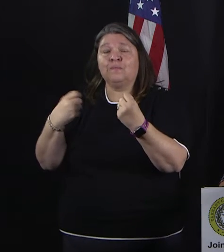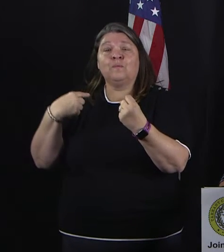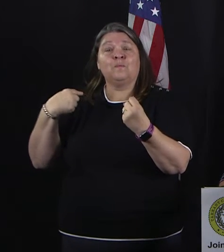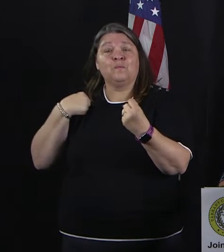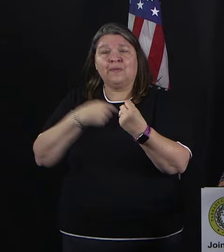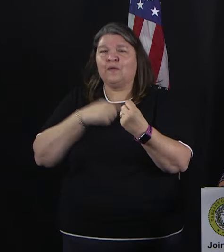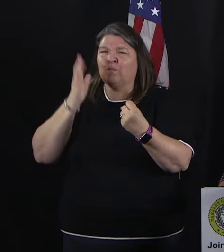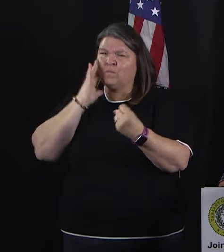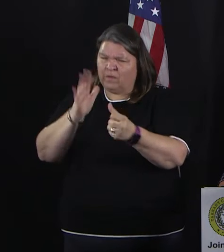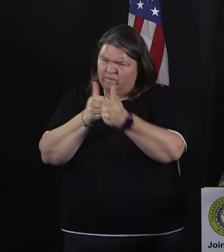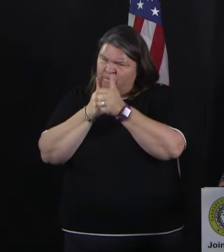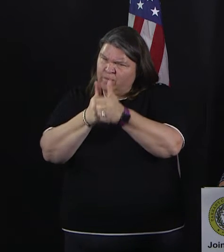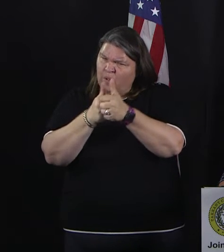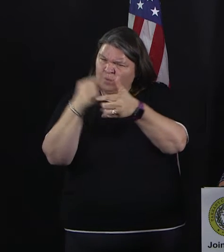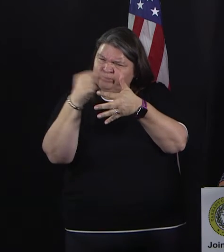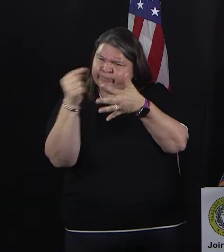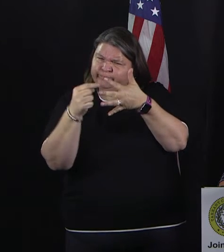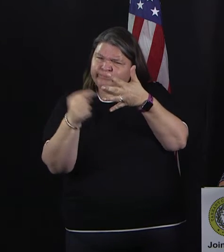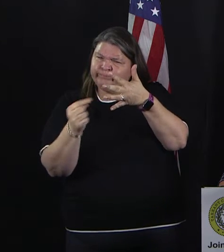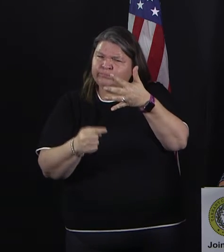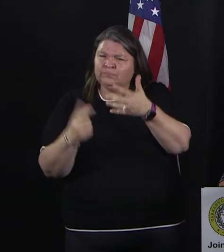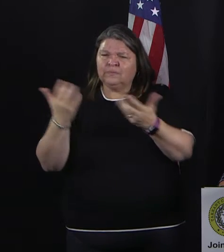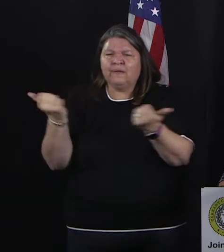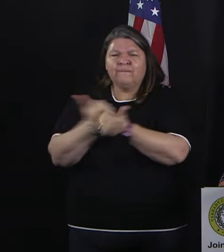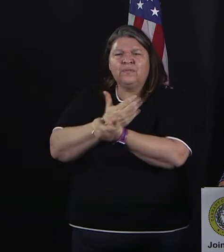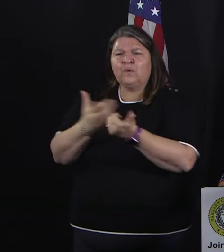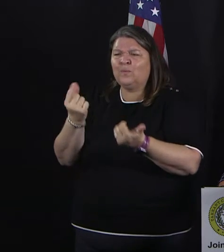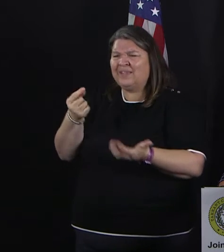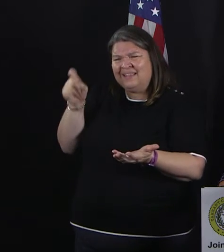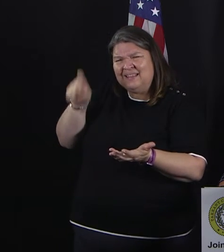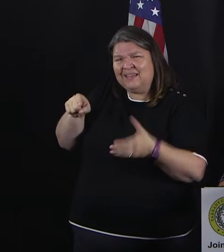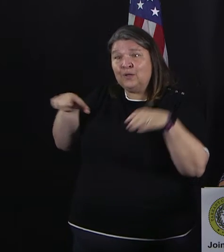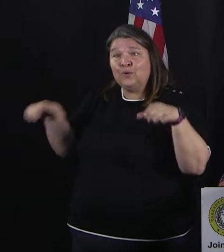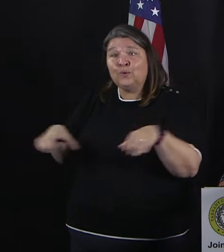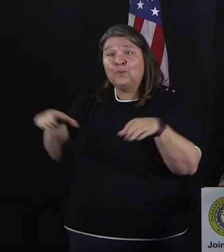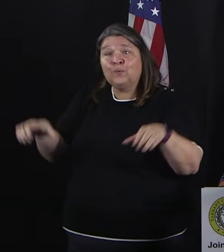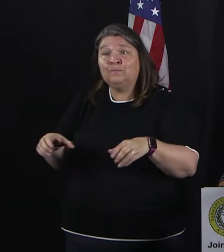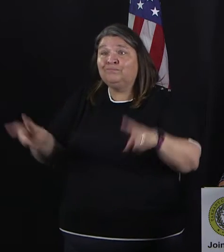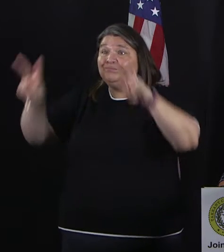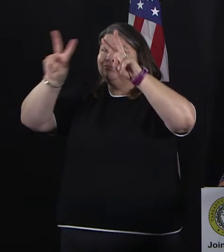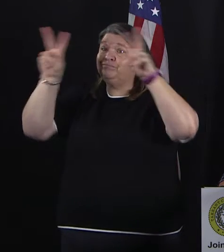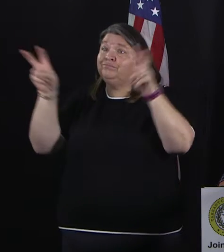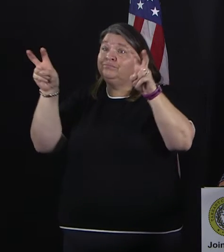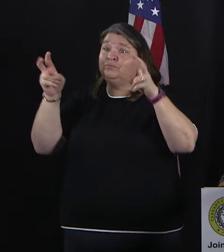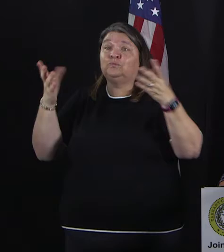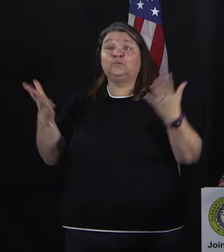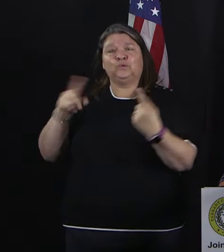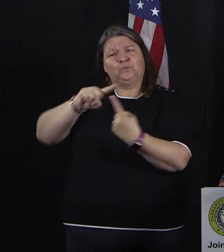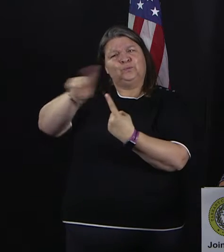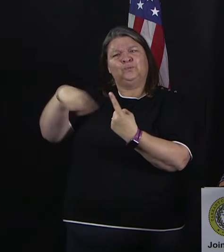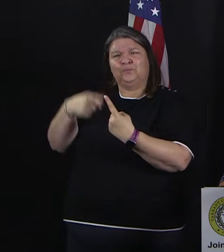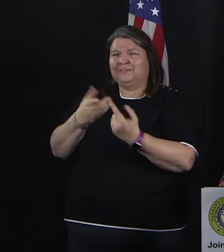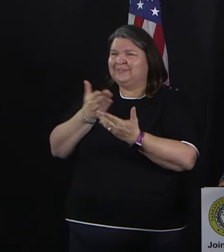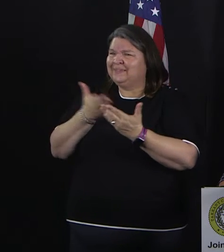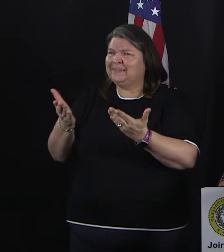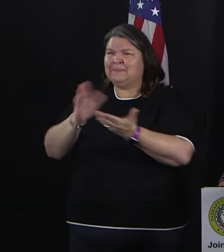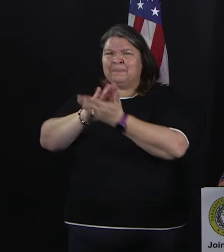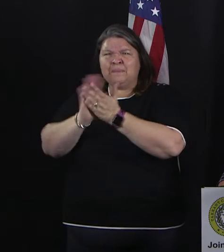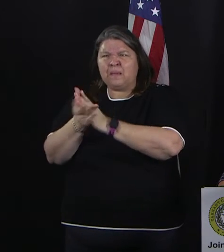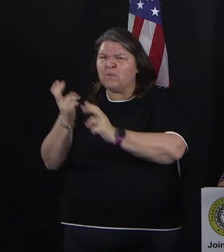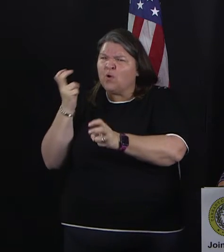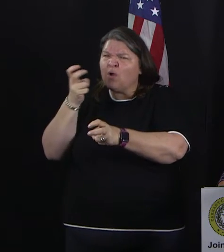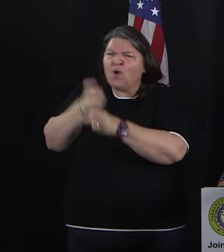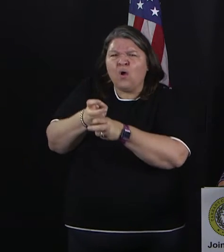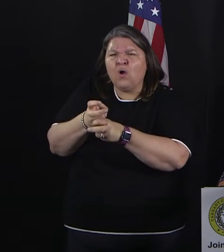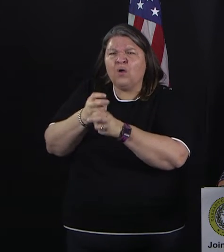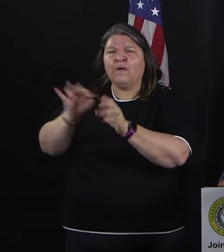around. There's a saying, when things get hard in Fort Worth, we get things done, and I believe that's never been truer than